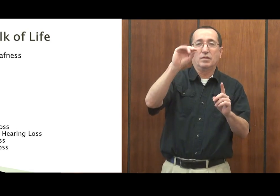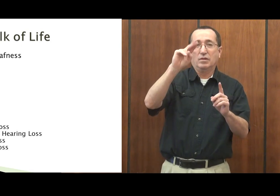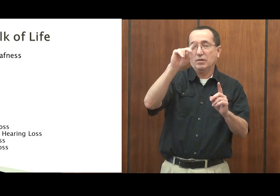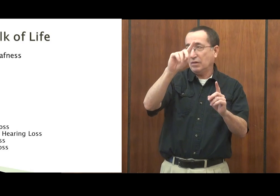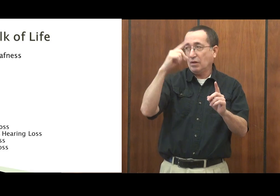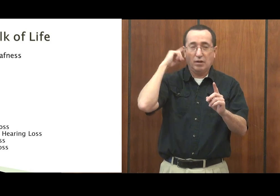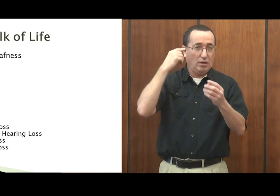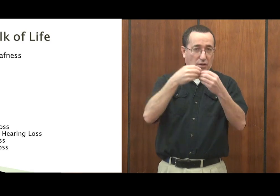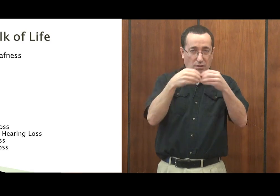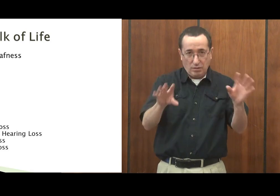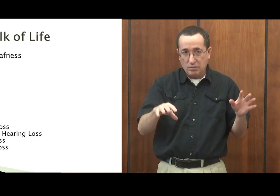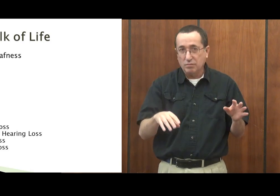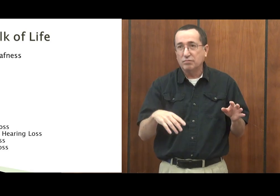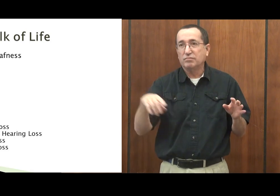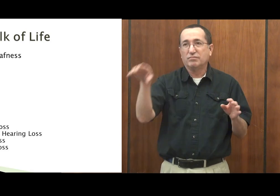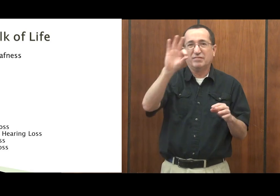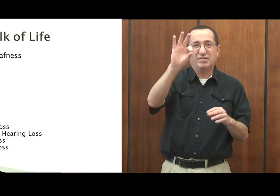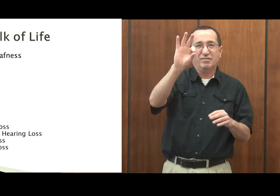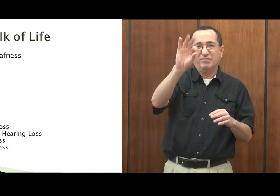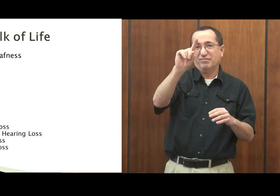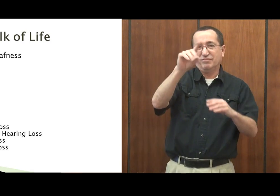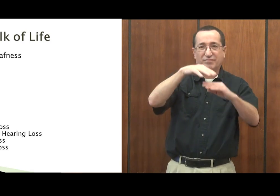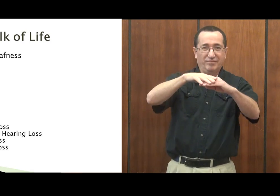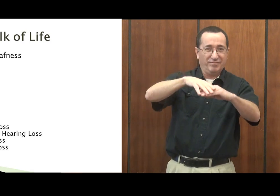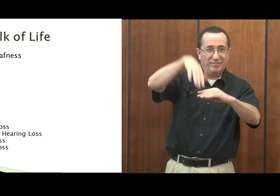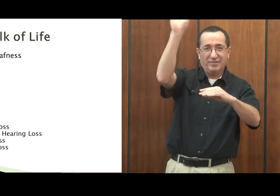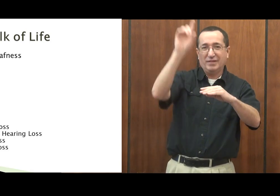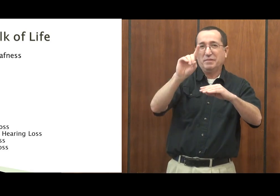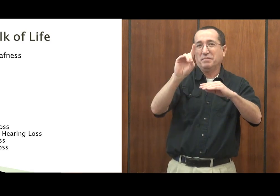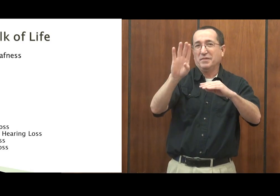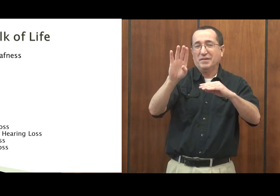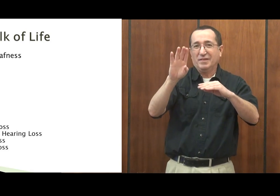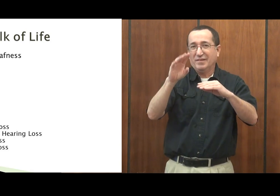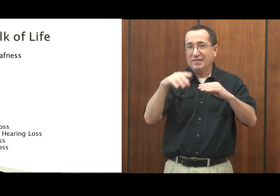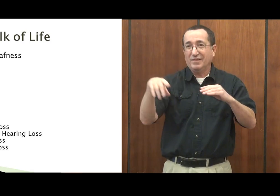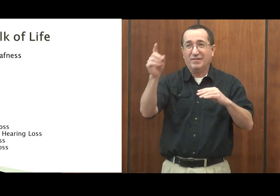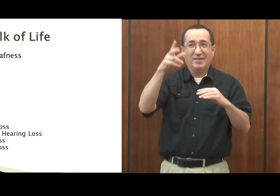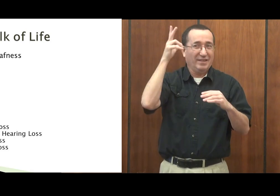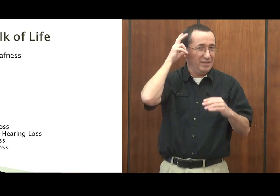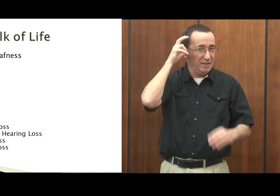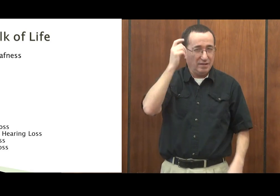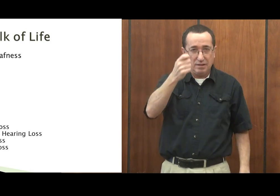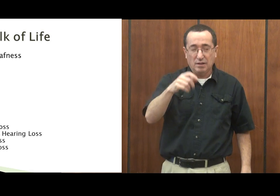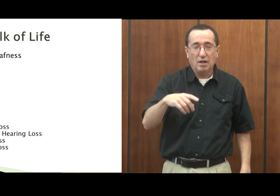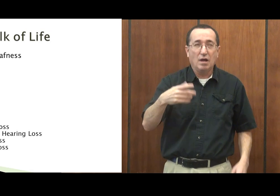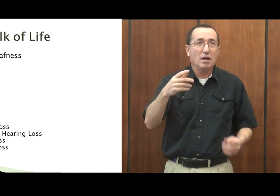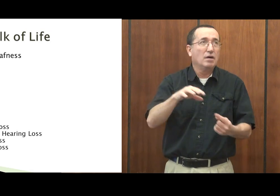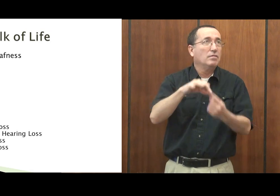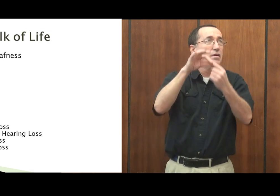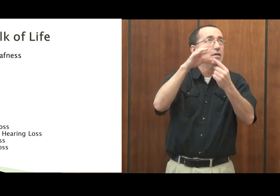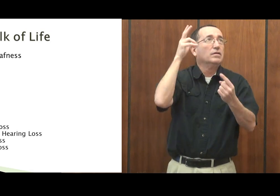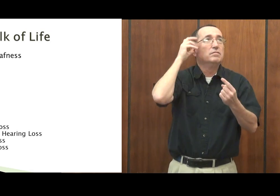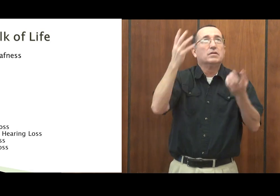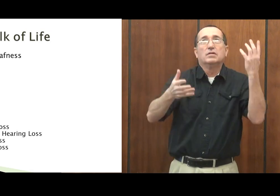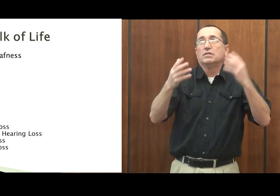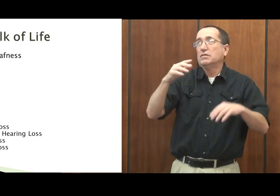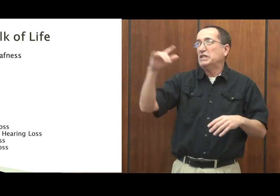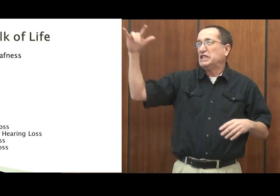profound hearing loss, 91 and above the decibel loss there. You can